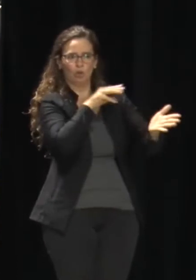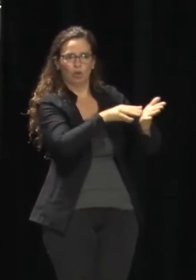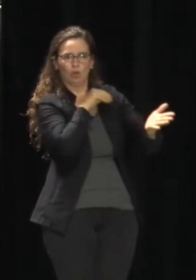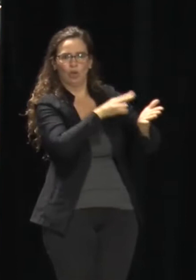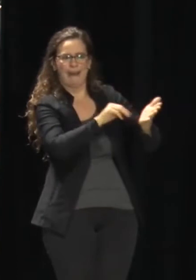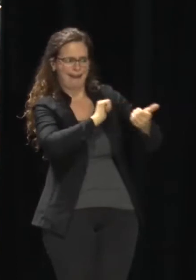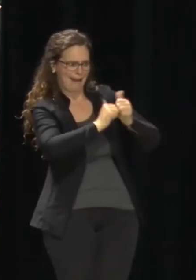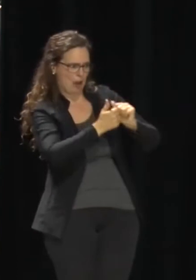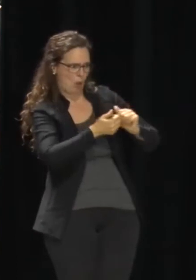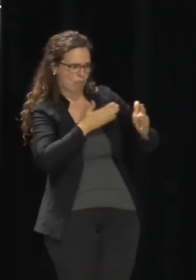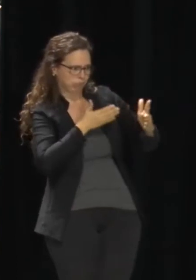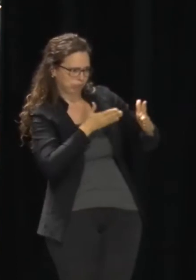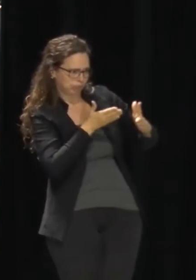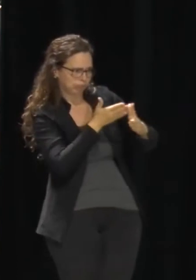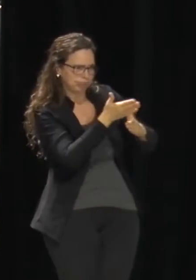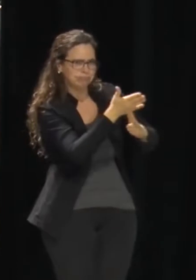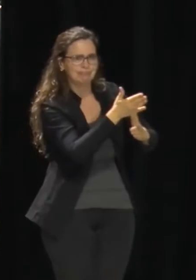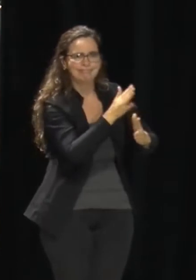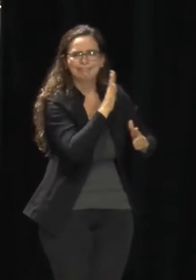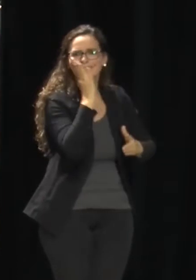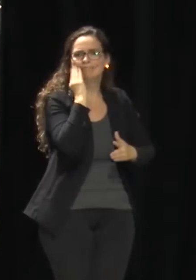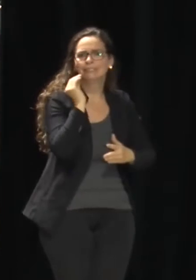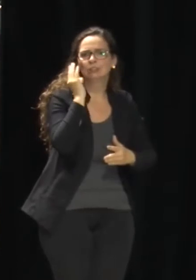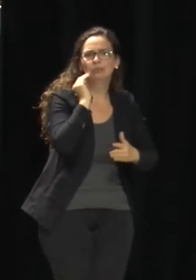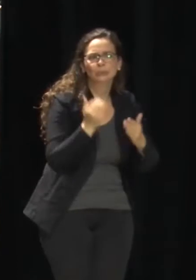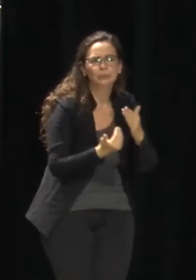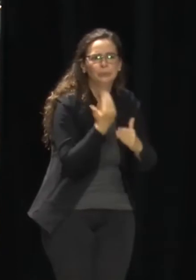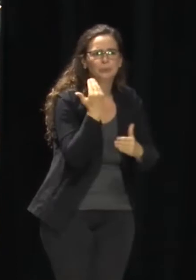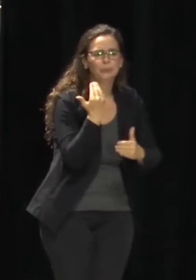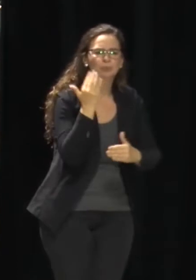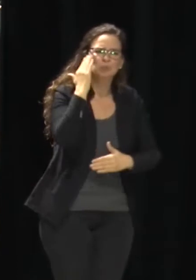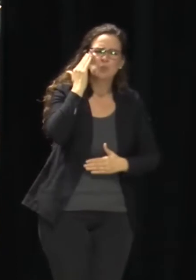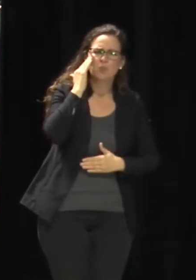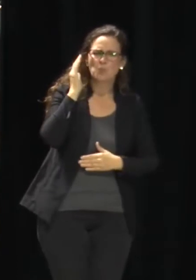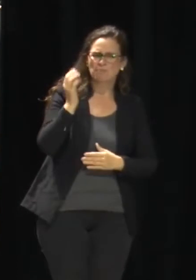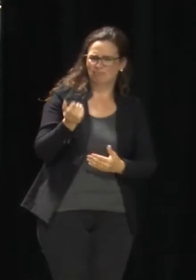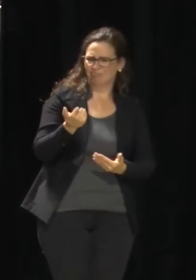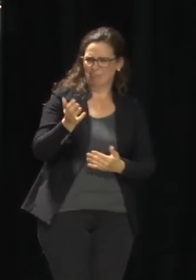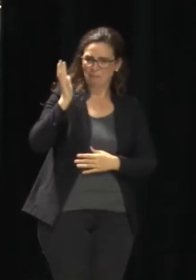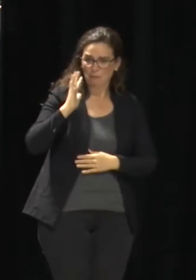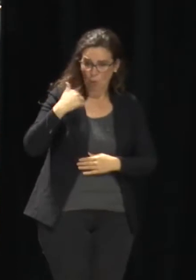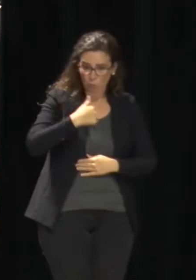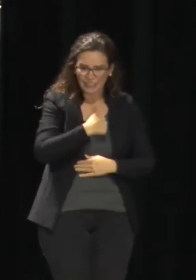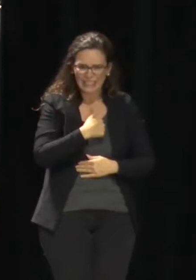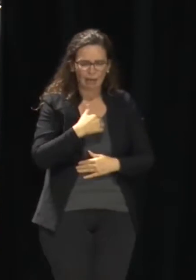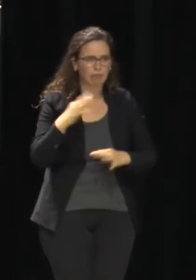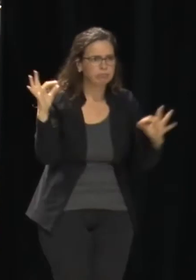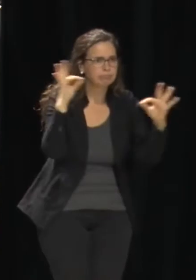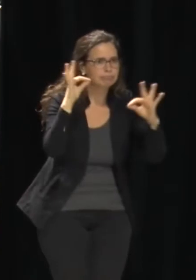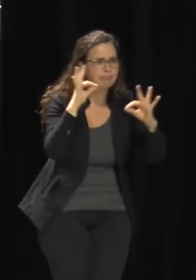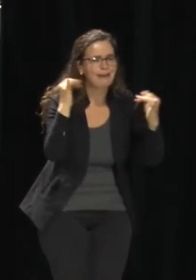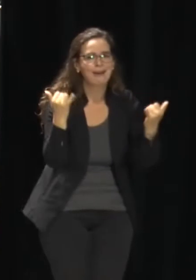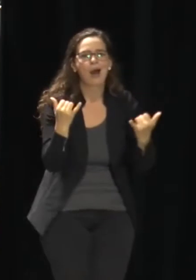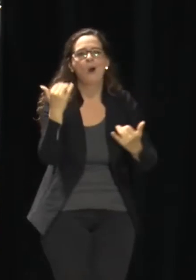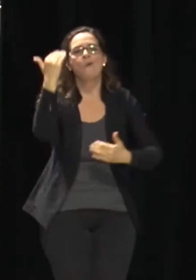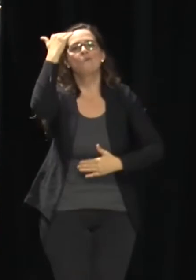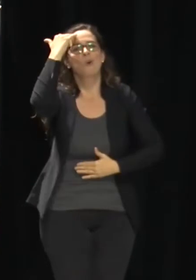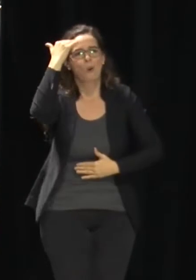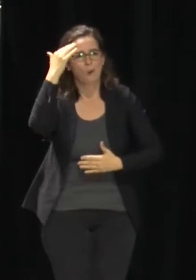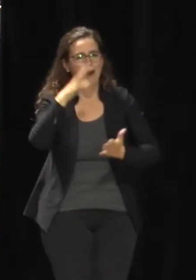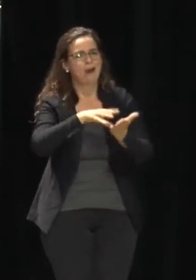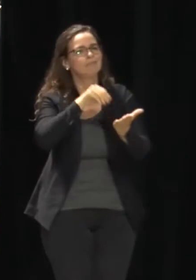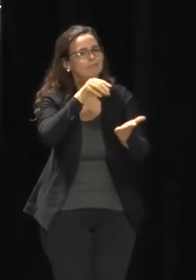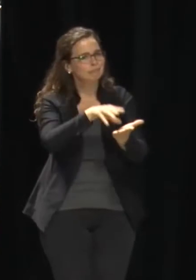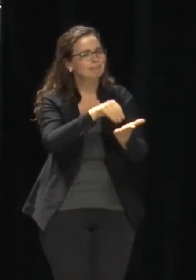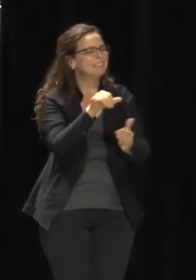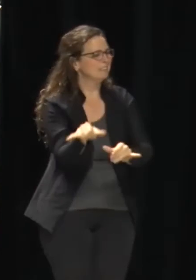this, we'll all get better at it. But certainly, there are cases with kids that are being sent